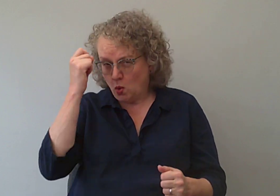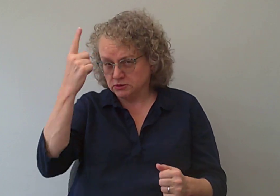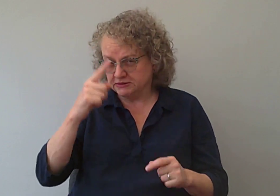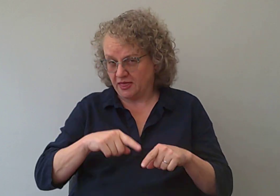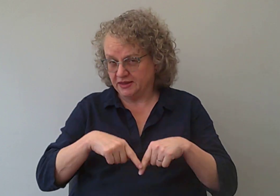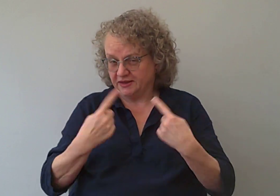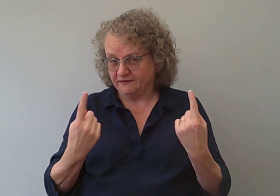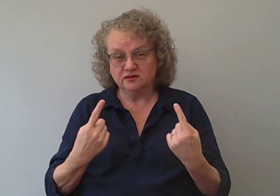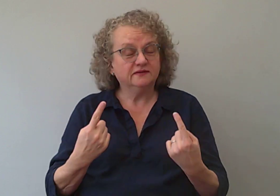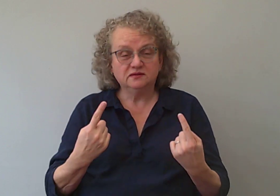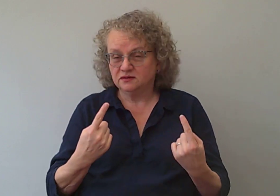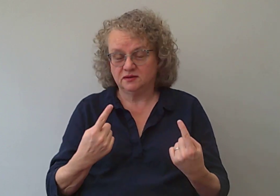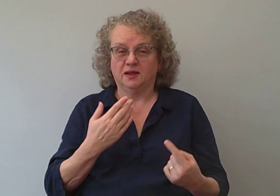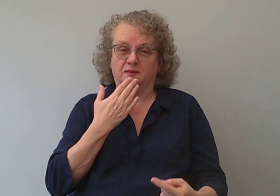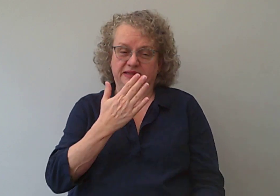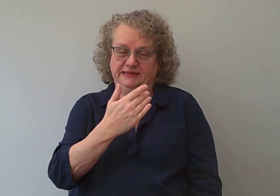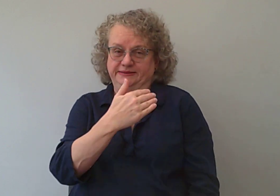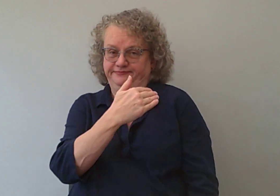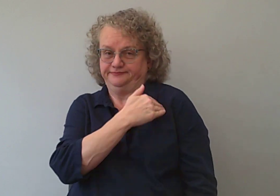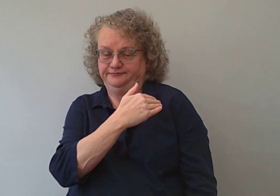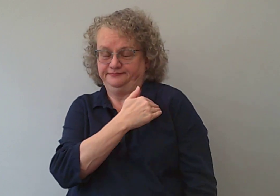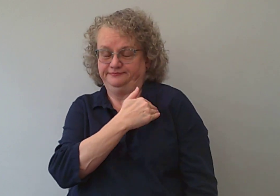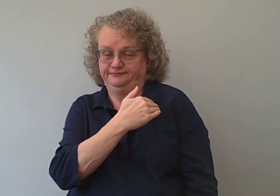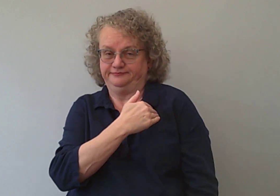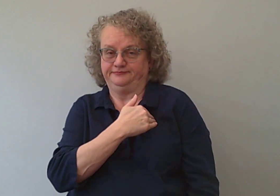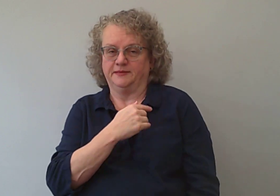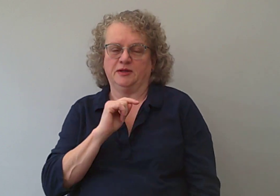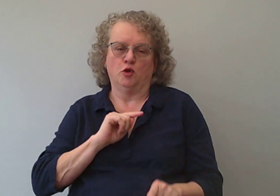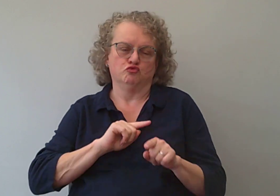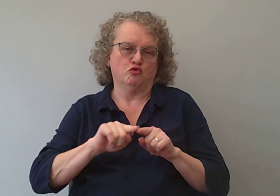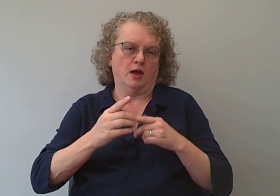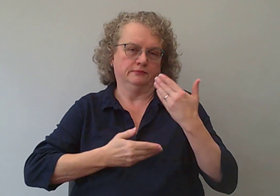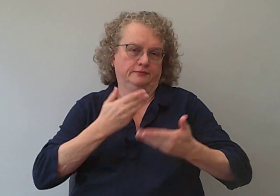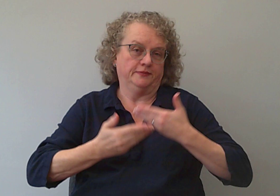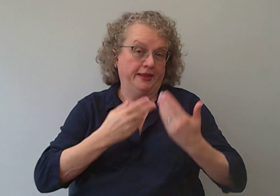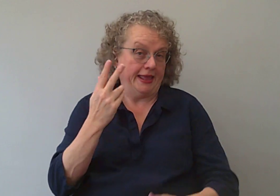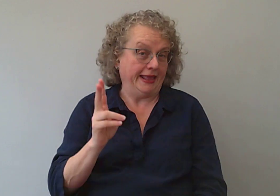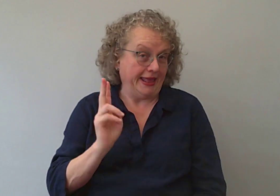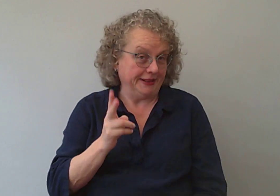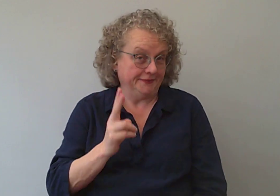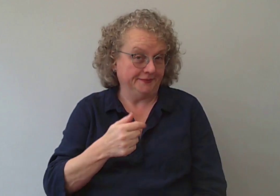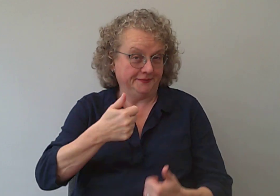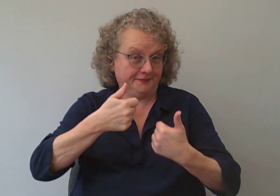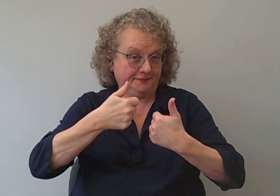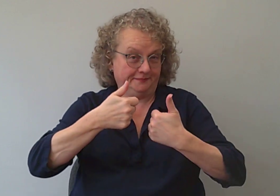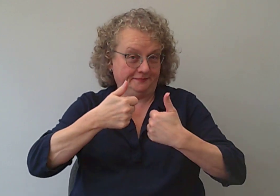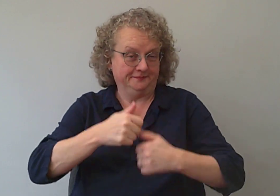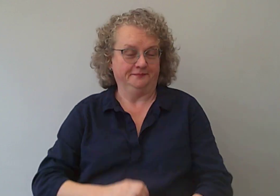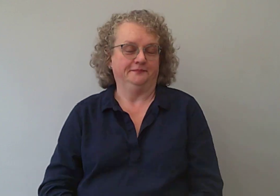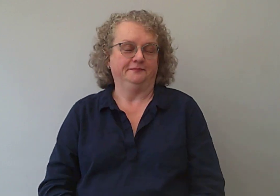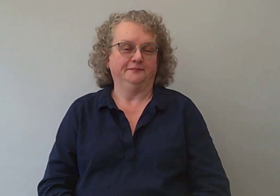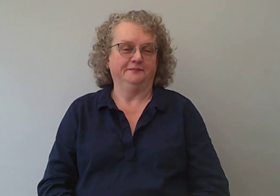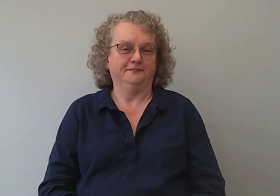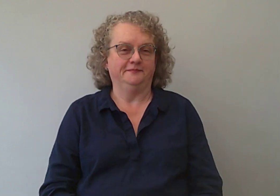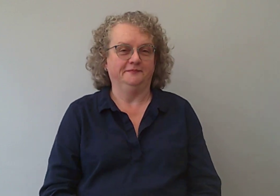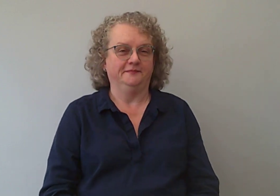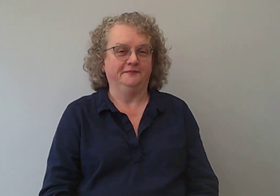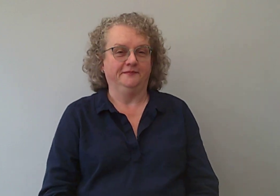So I hope you understand the difference. If not, please come and ask me and I'll try and explain it again to you. with F. you've gotten slab 5.